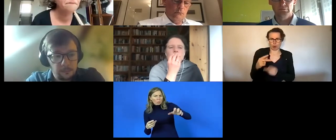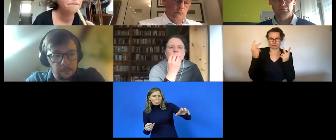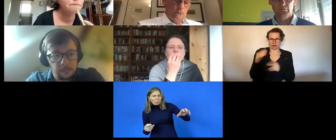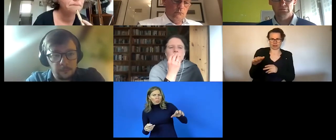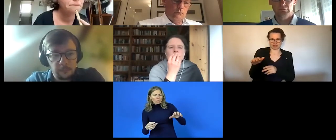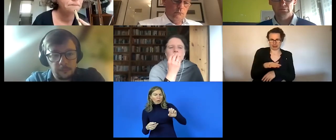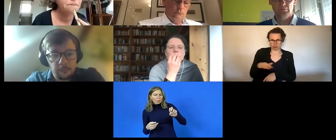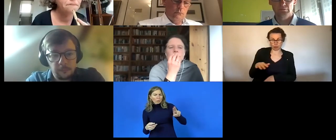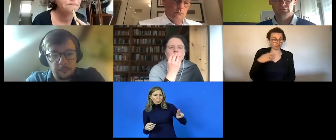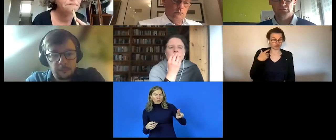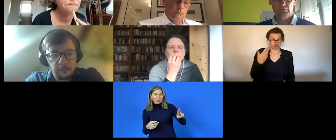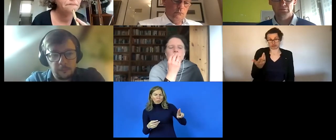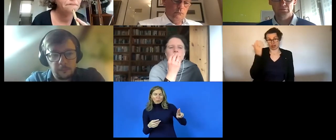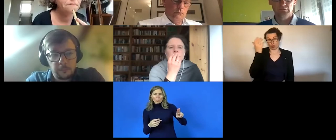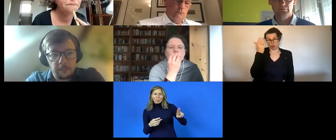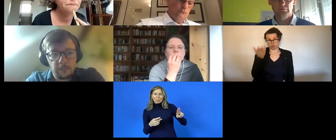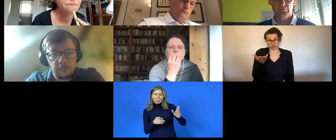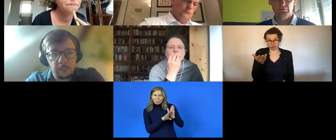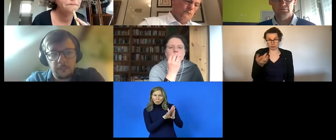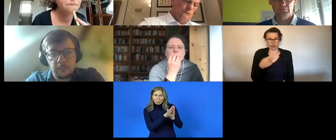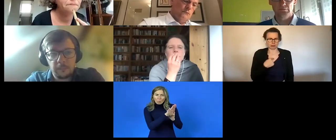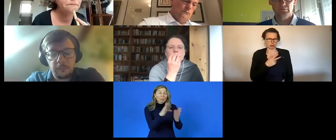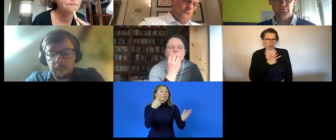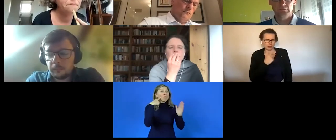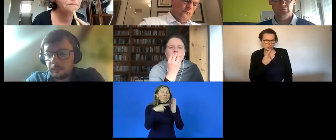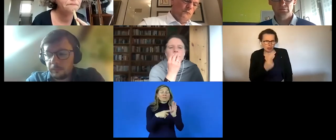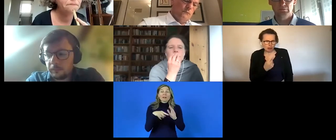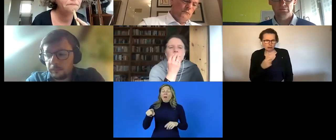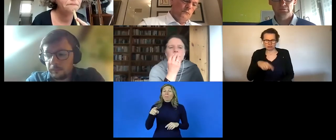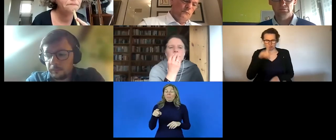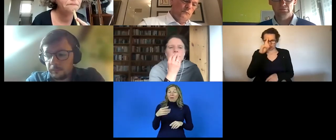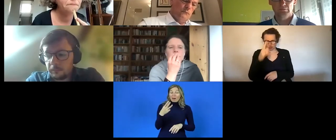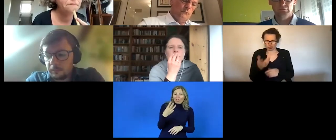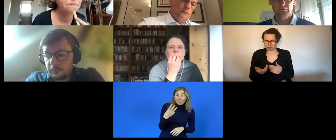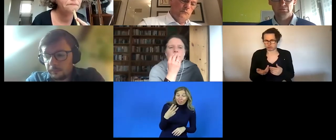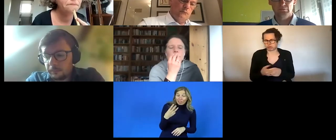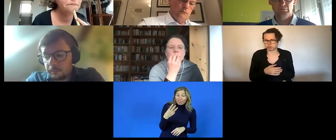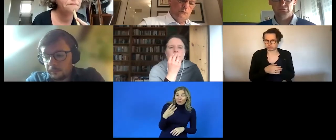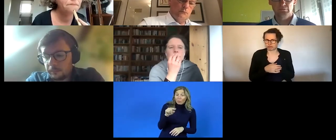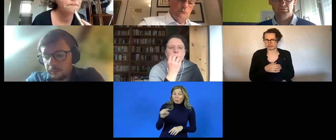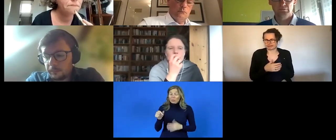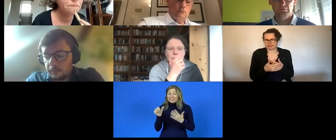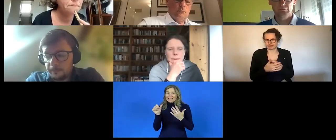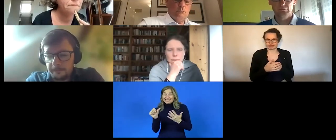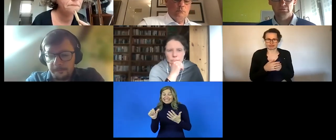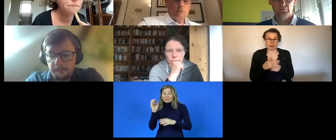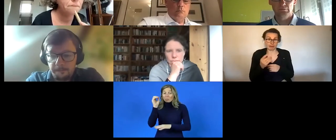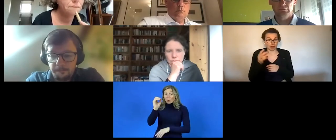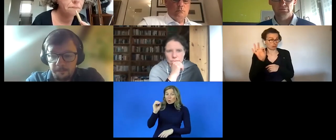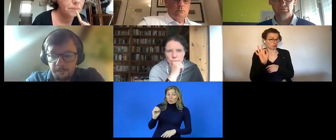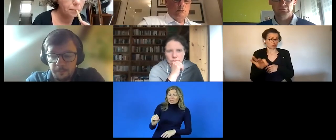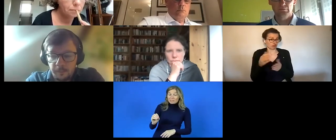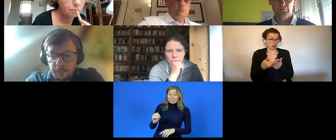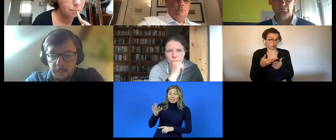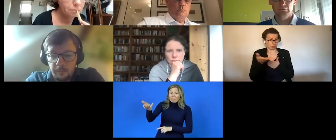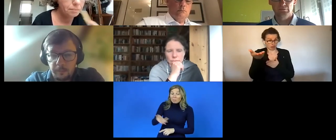have an objective of employing three to six percent of disabled persons in